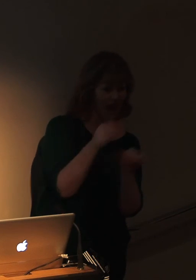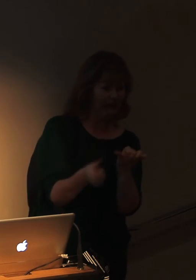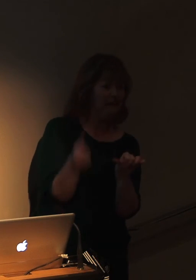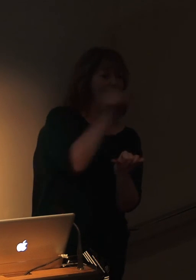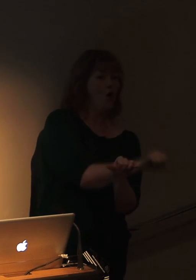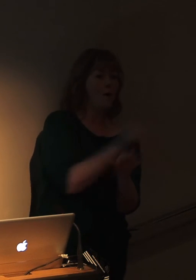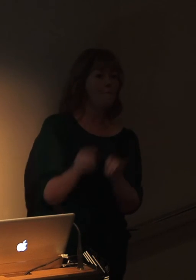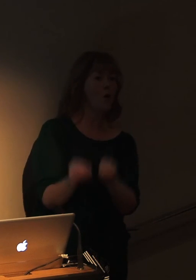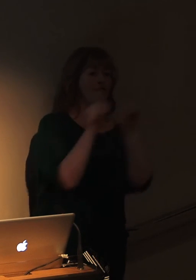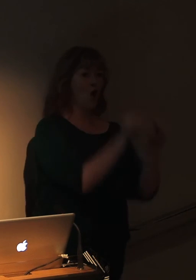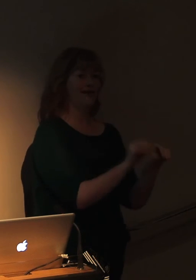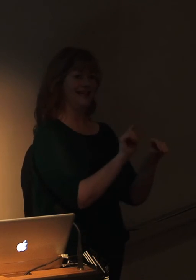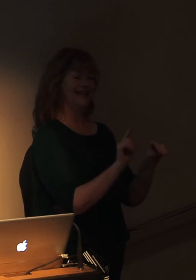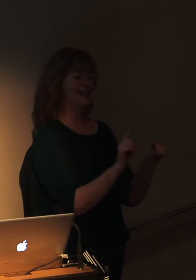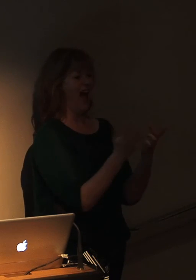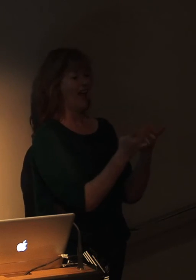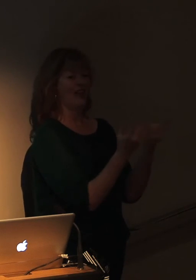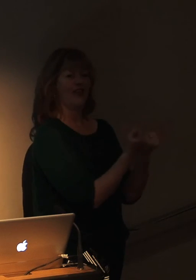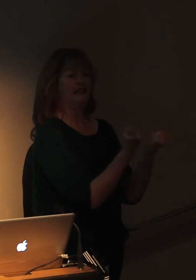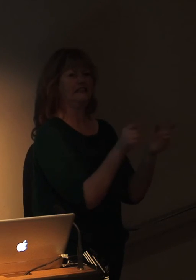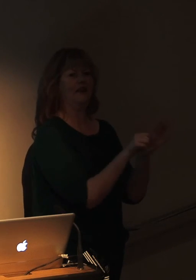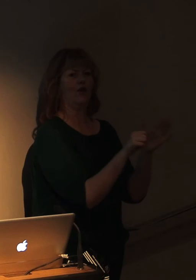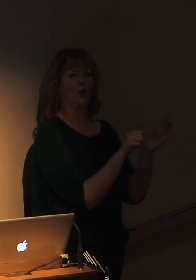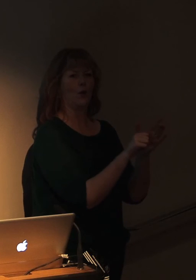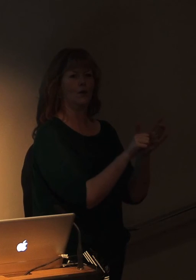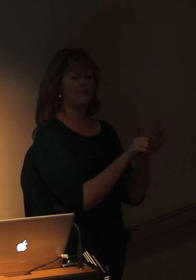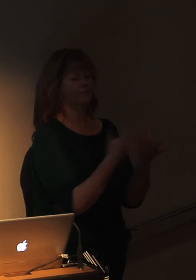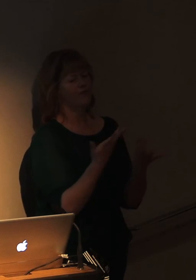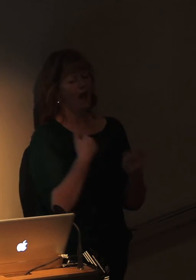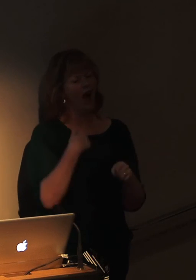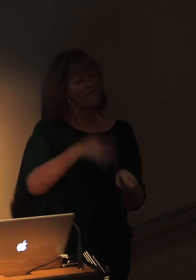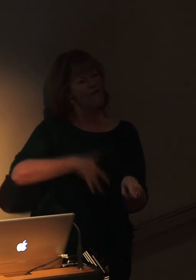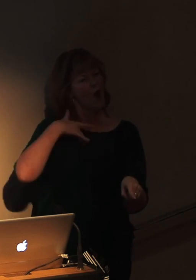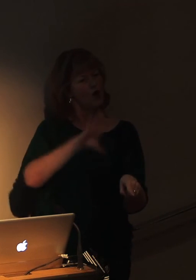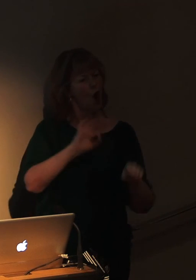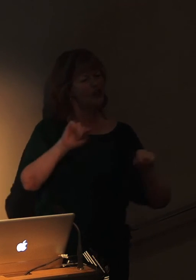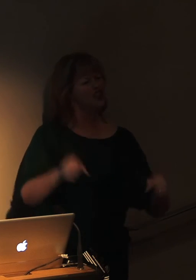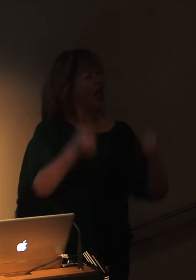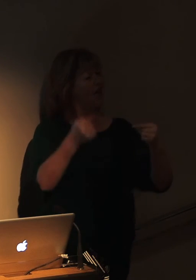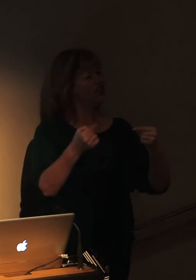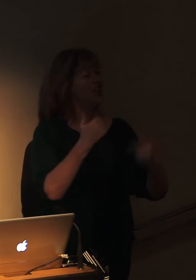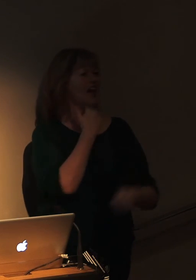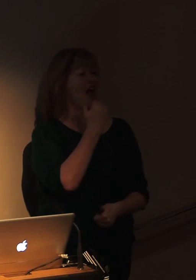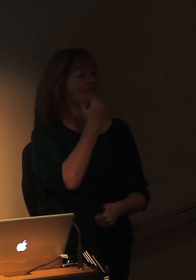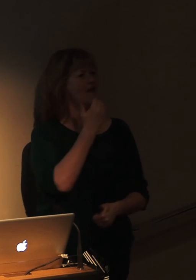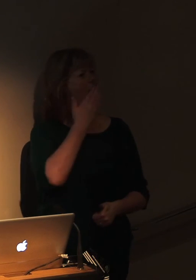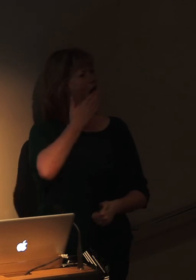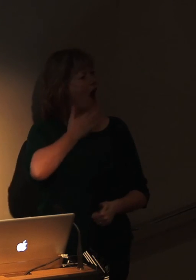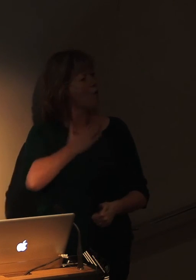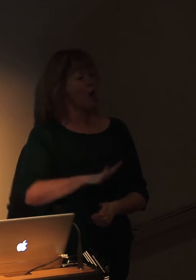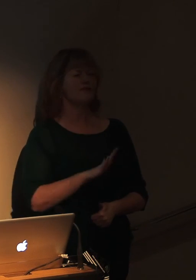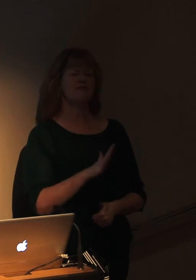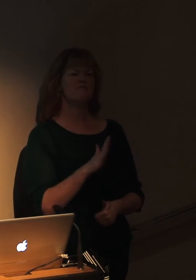Now at that stage I was feeling as if I wasn't being challenged enough and I wanted to step outside my comfort zone and try making films in